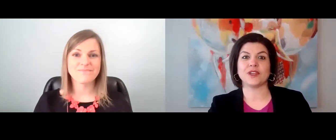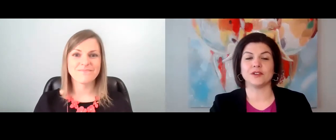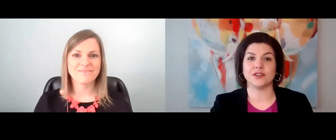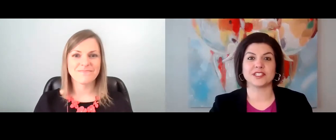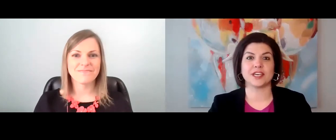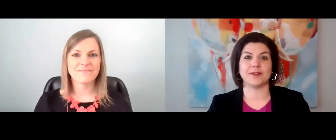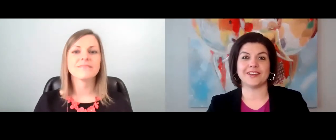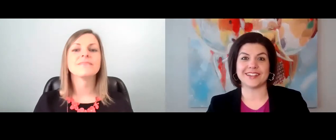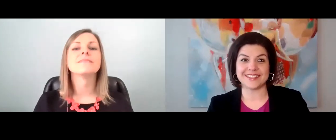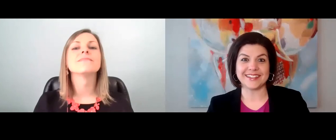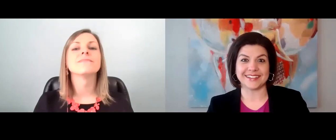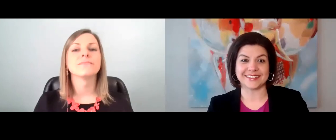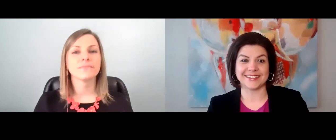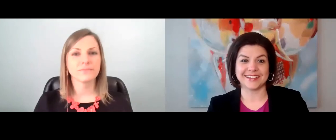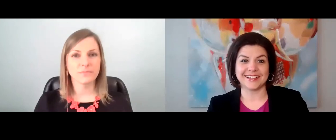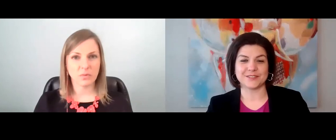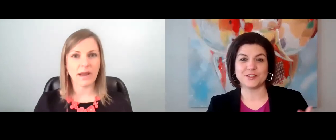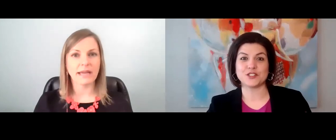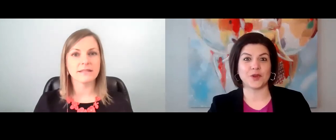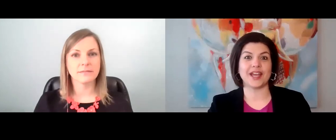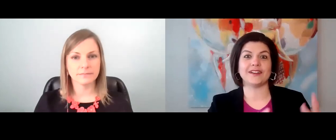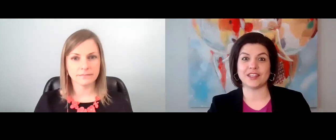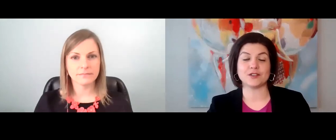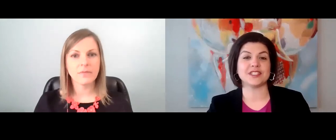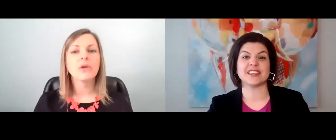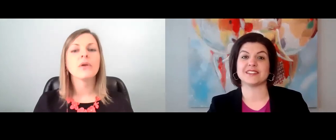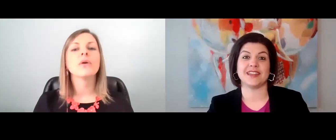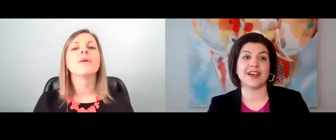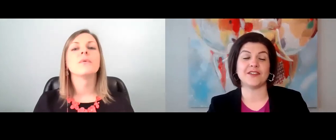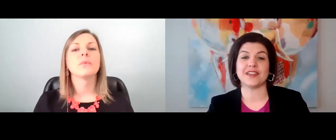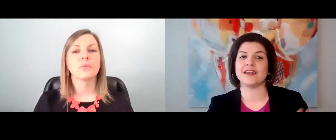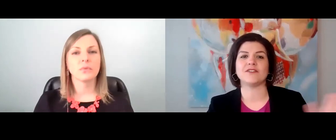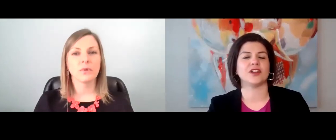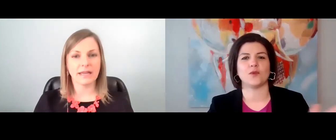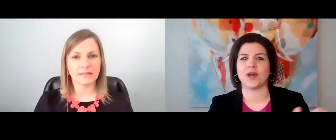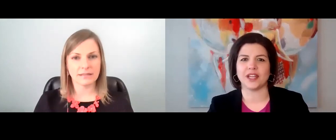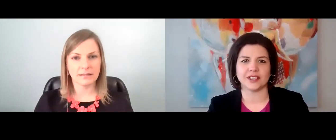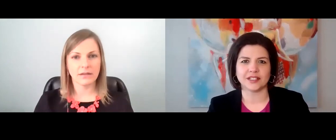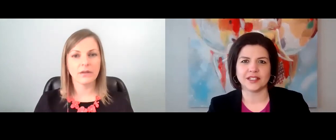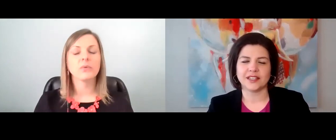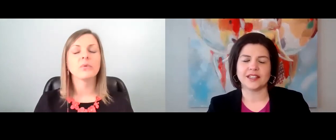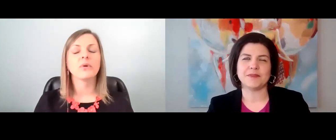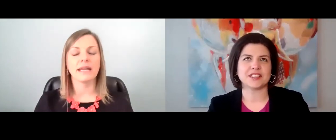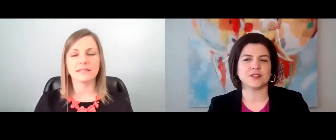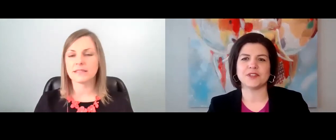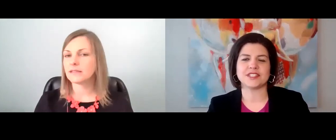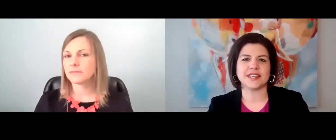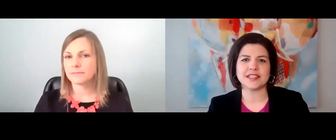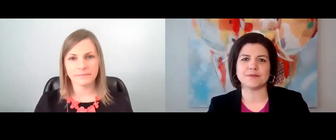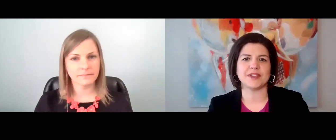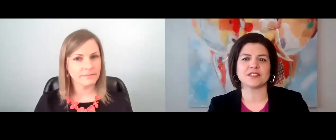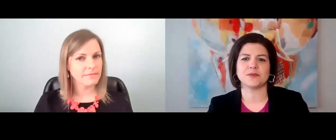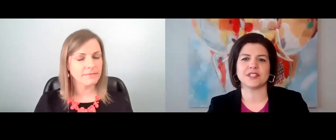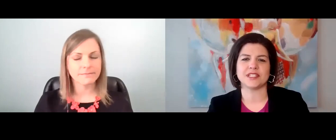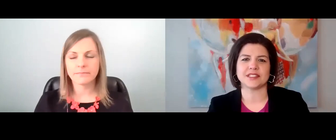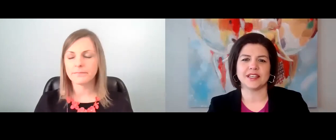for a three-year-old that's coming out at six. So we're just wiring those things now that never got wired. Right. It makes so sense. It makes so much sense.